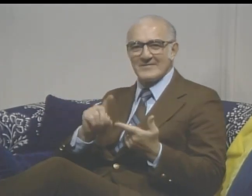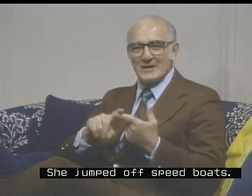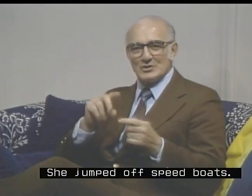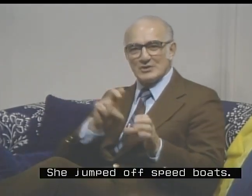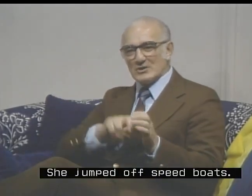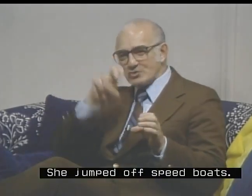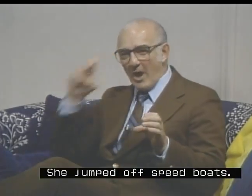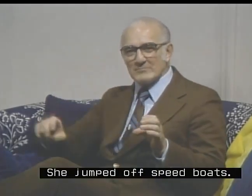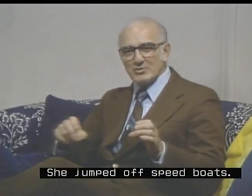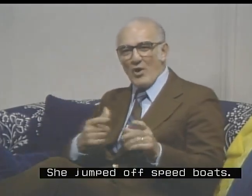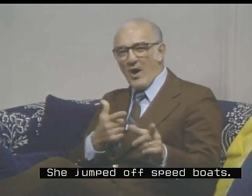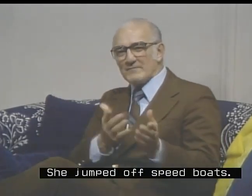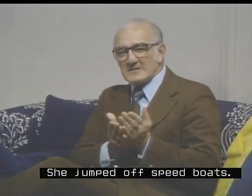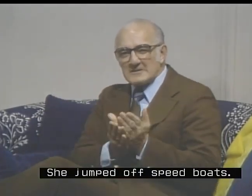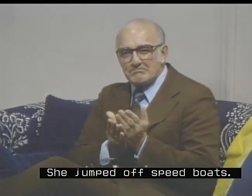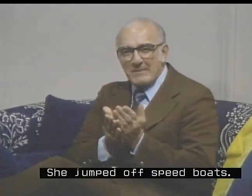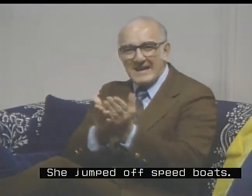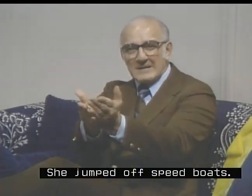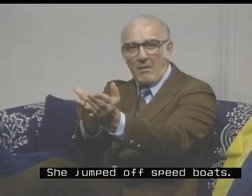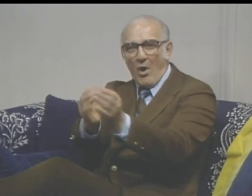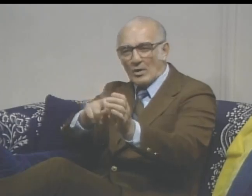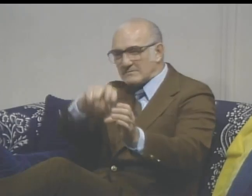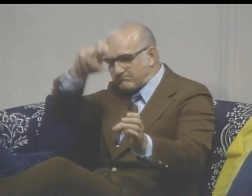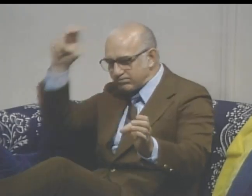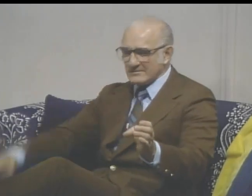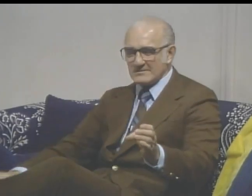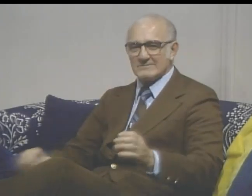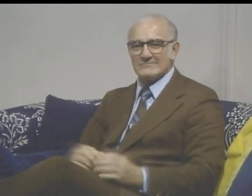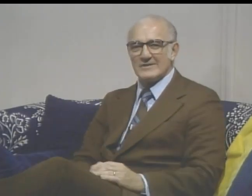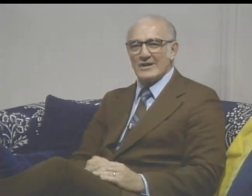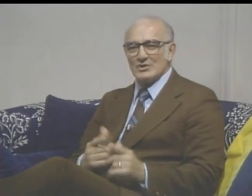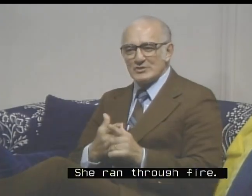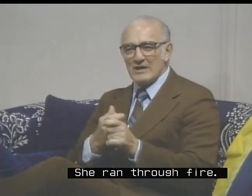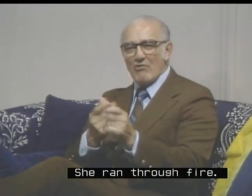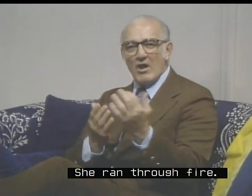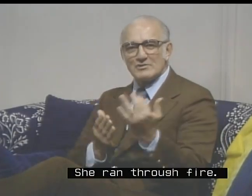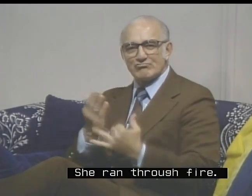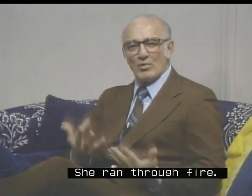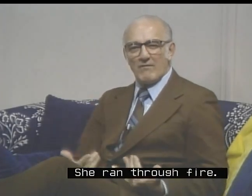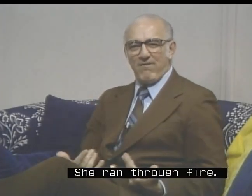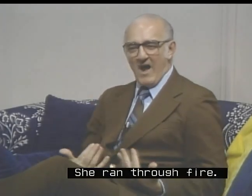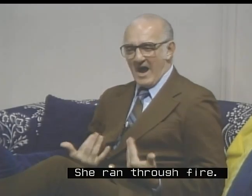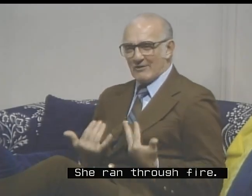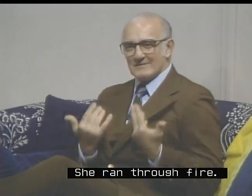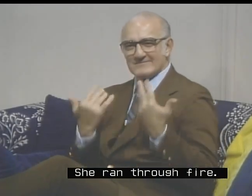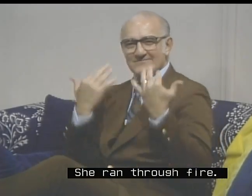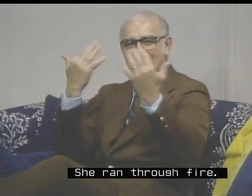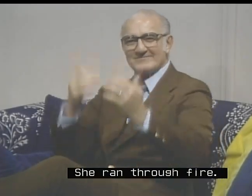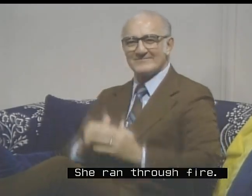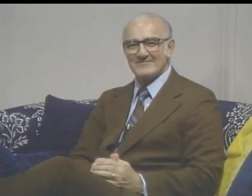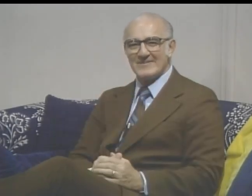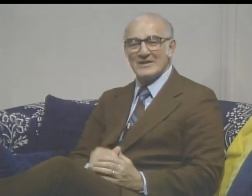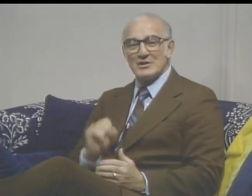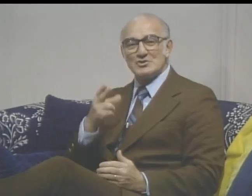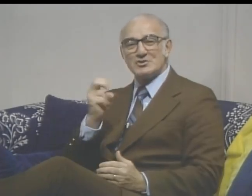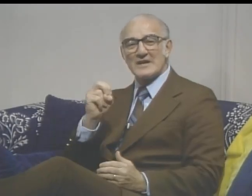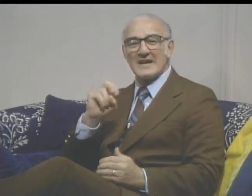She jumps off speedboats. She runs through fire. She